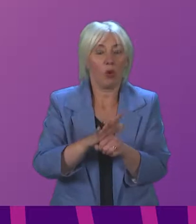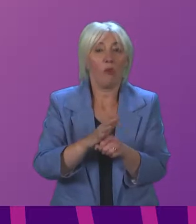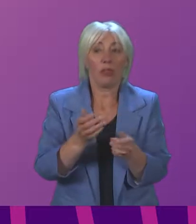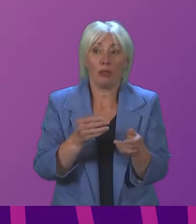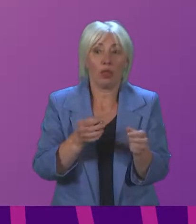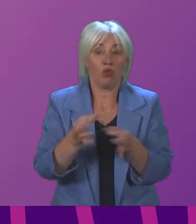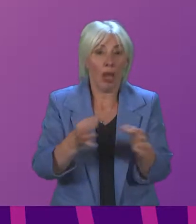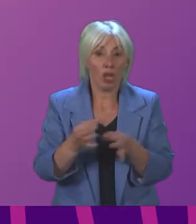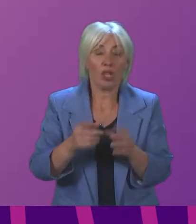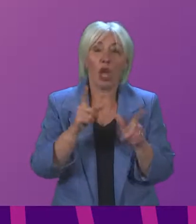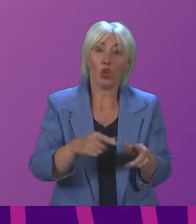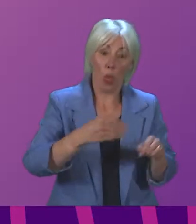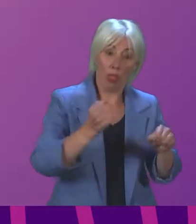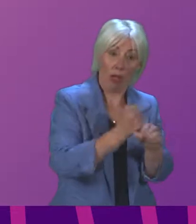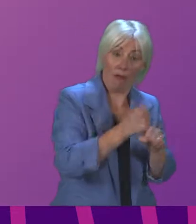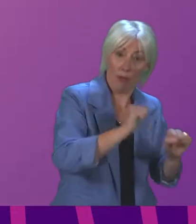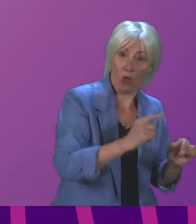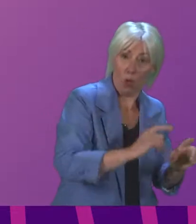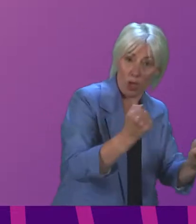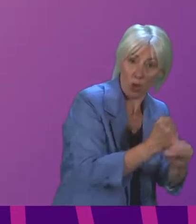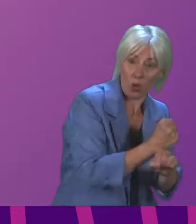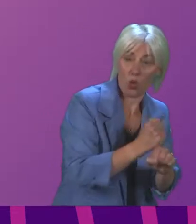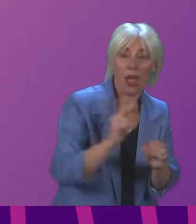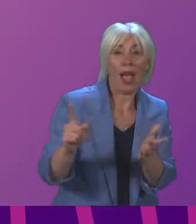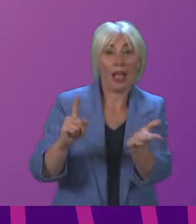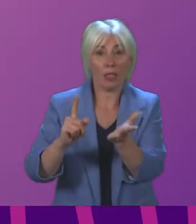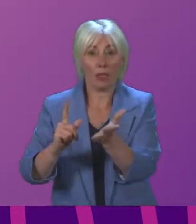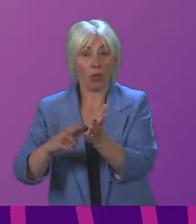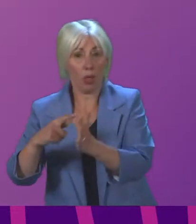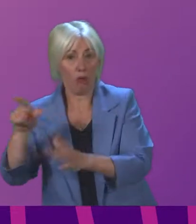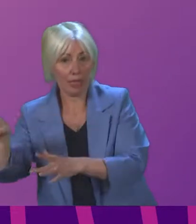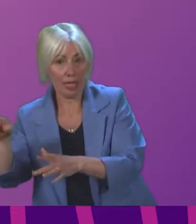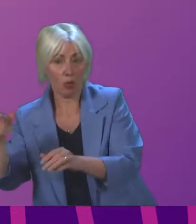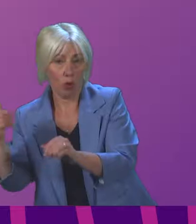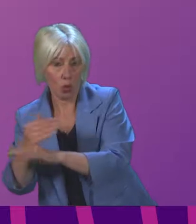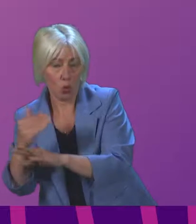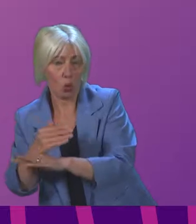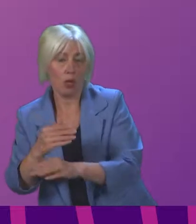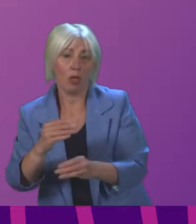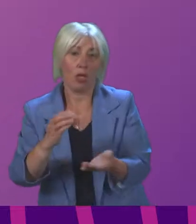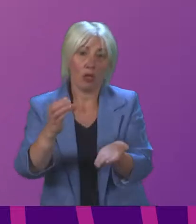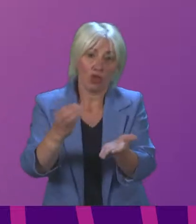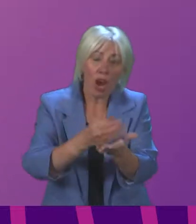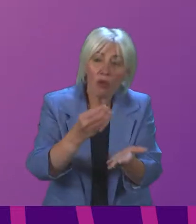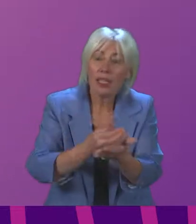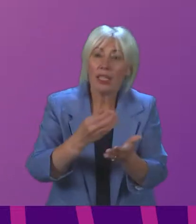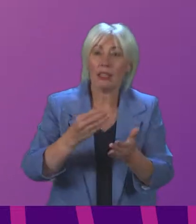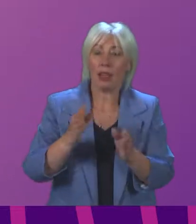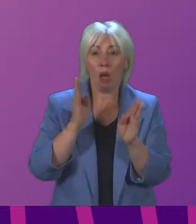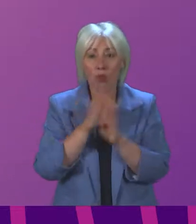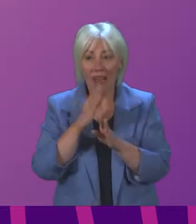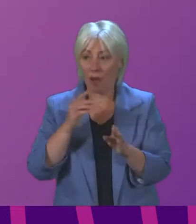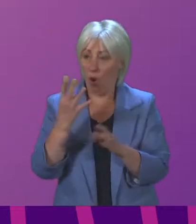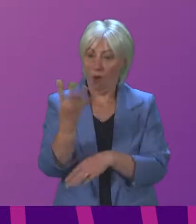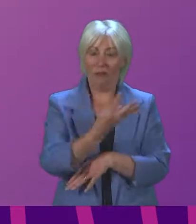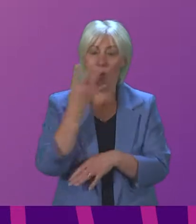be an alignment between the government's activities, local government's activities, the voluntary sector, the private sector, to ensure that we make as